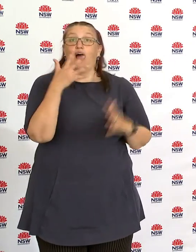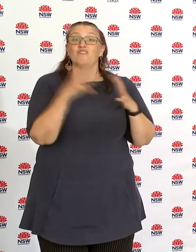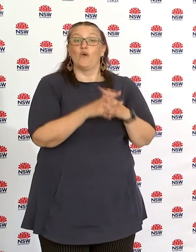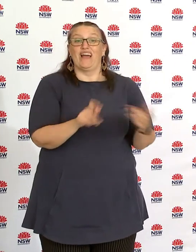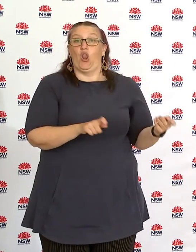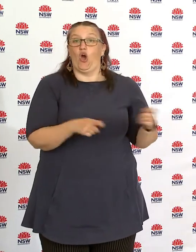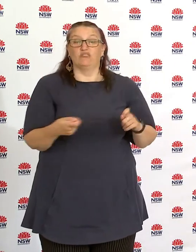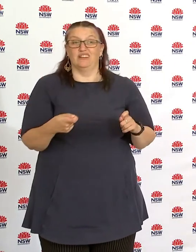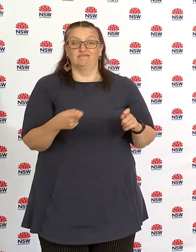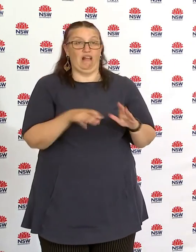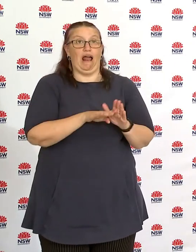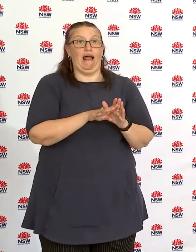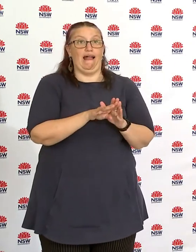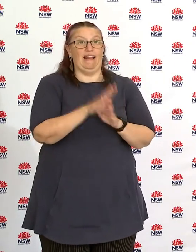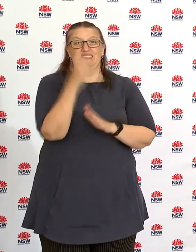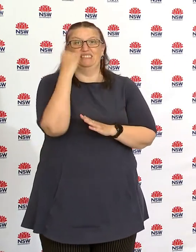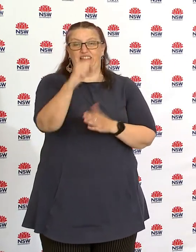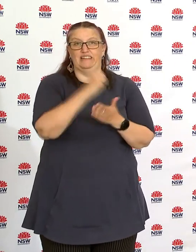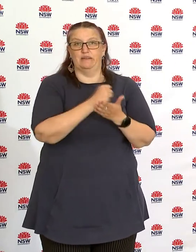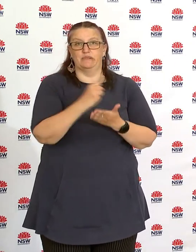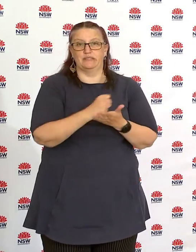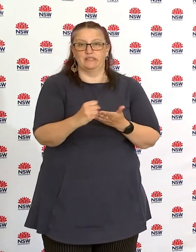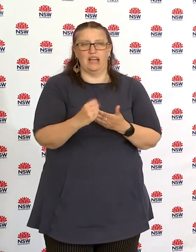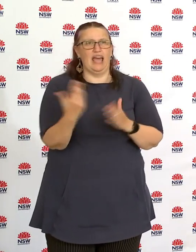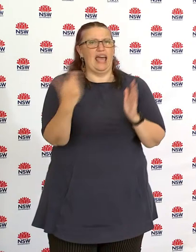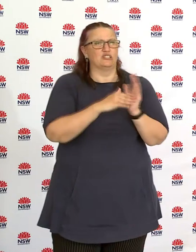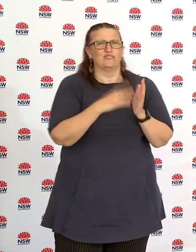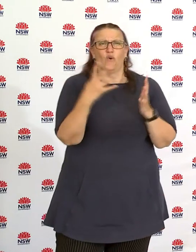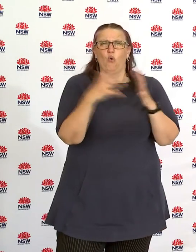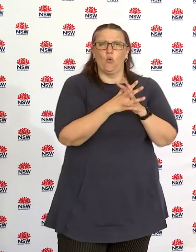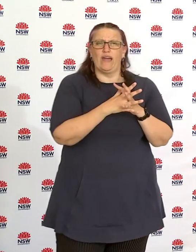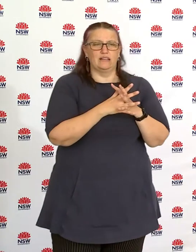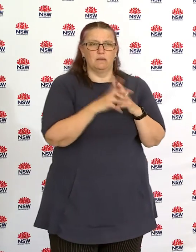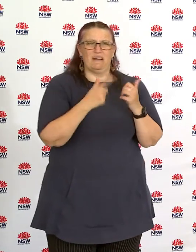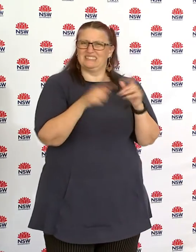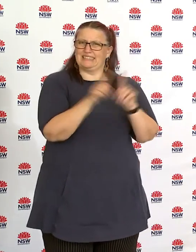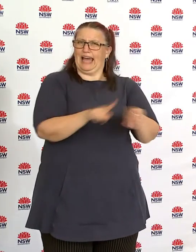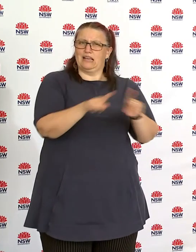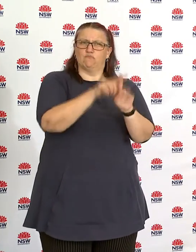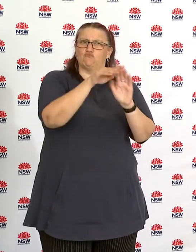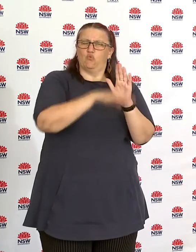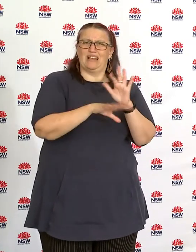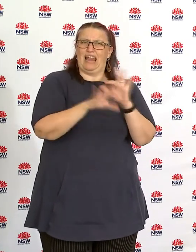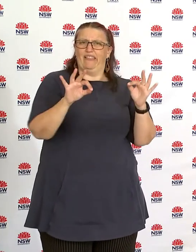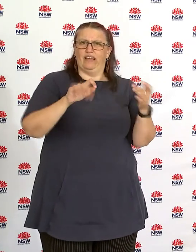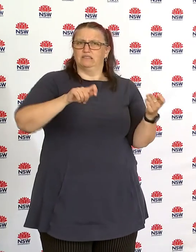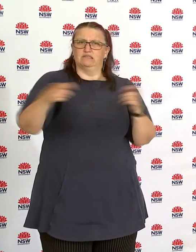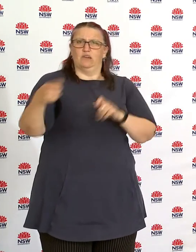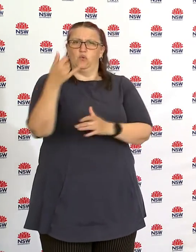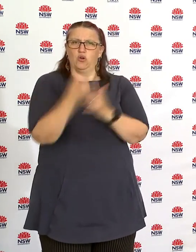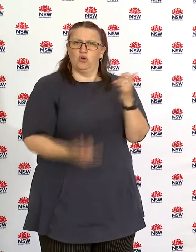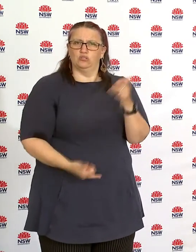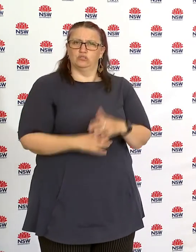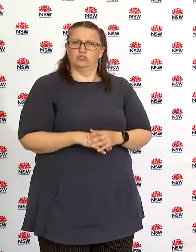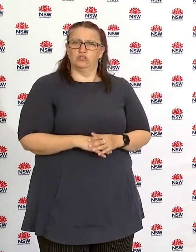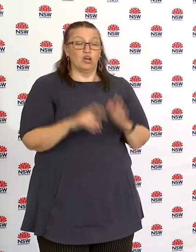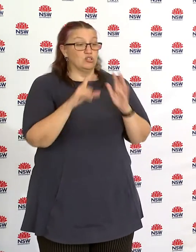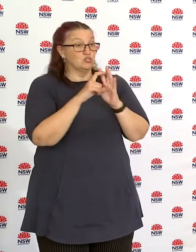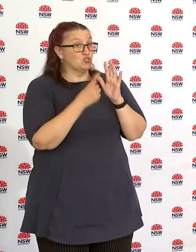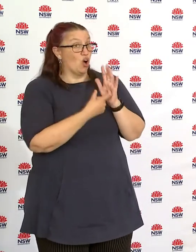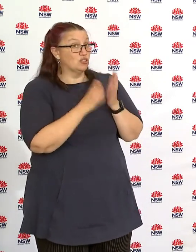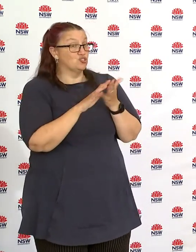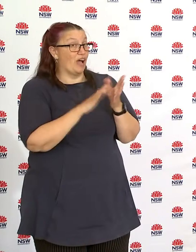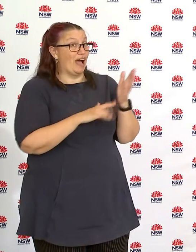so another four weeks but restrictions haven't been cut really at all very chance dr kerry can't say that lockdown will take